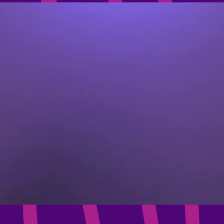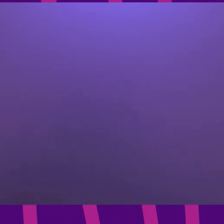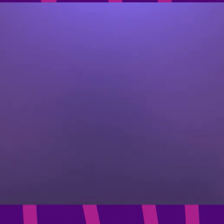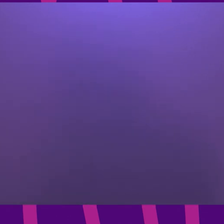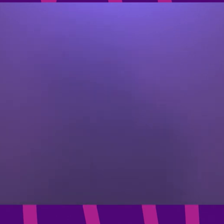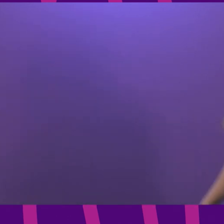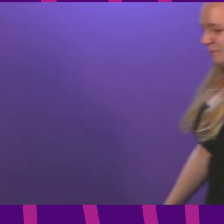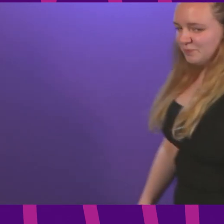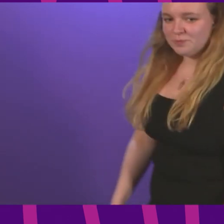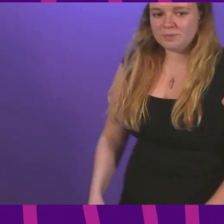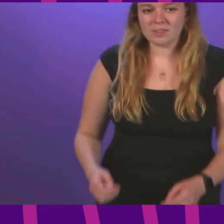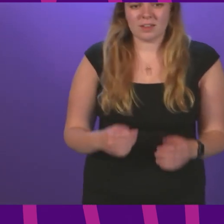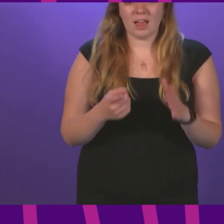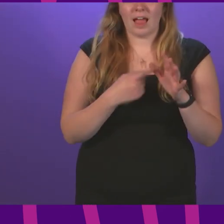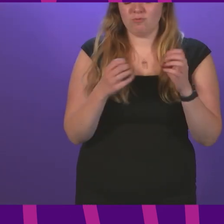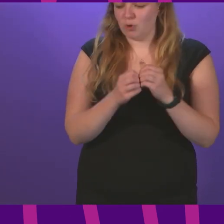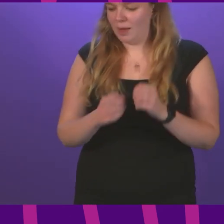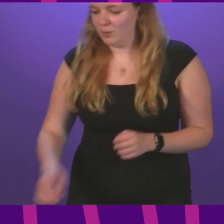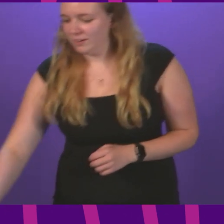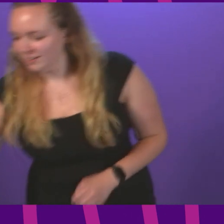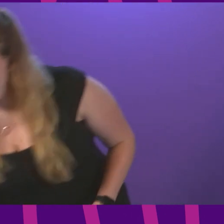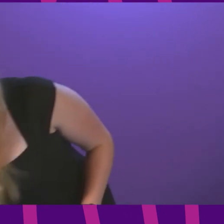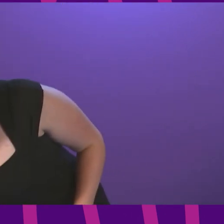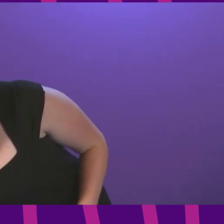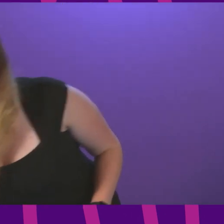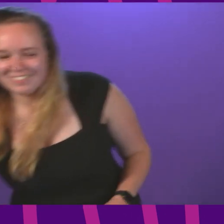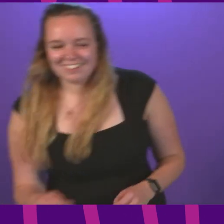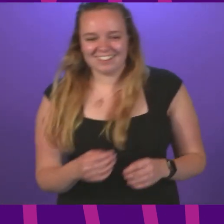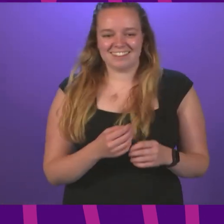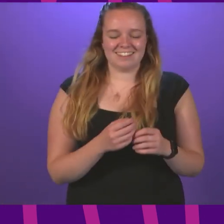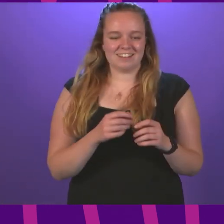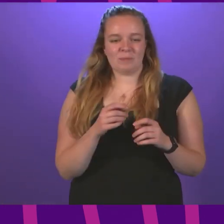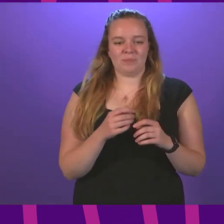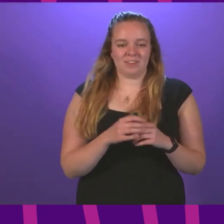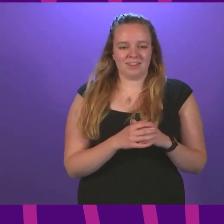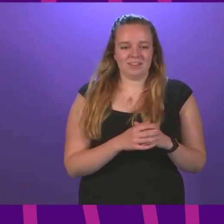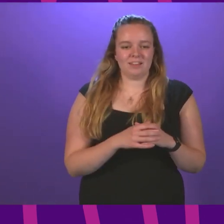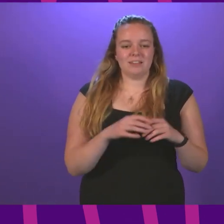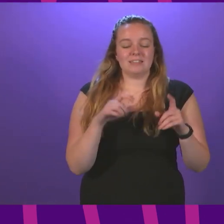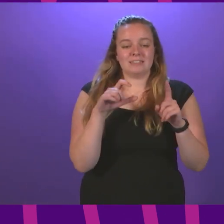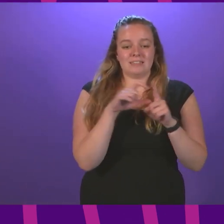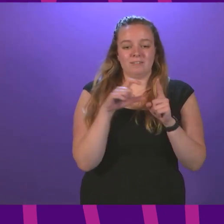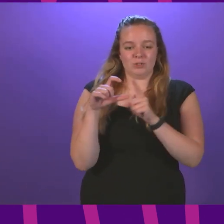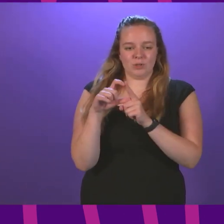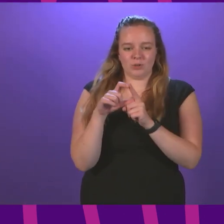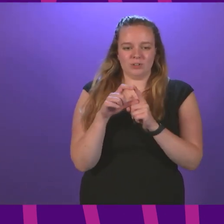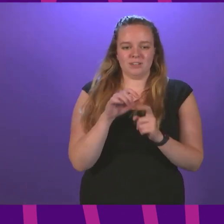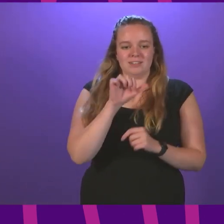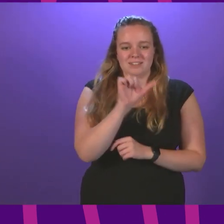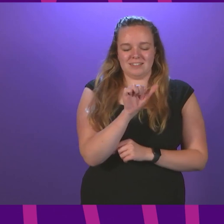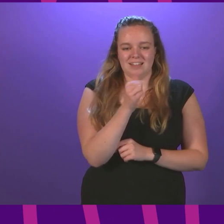,620. David Mundell, 6,050. David Duguid, 6